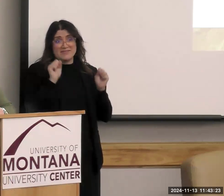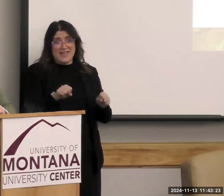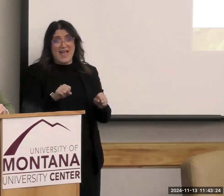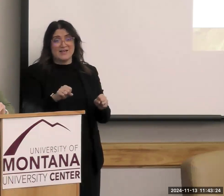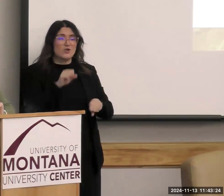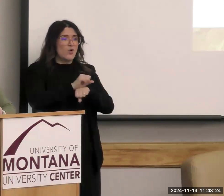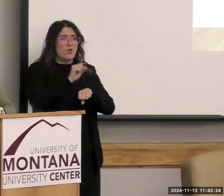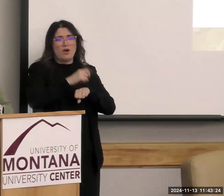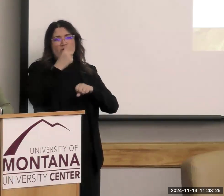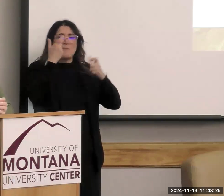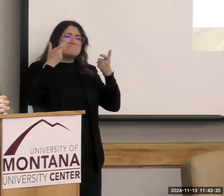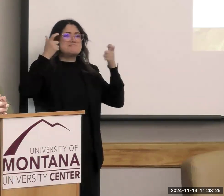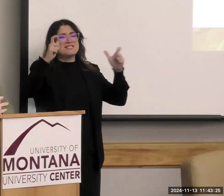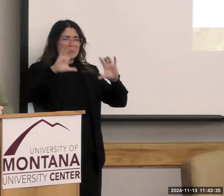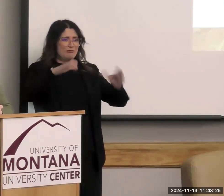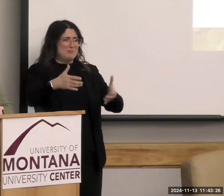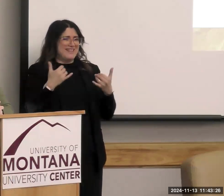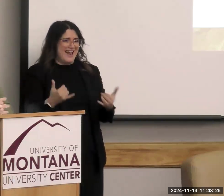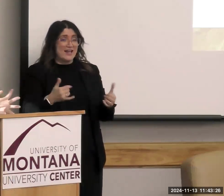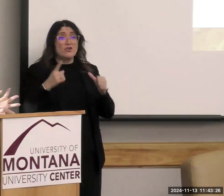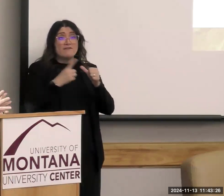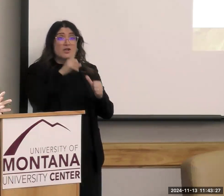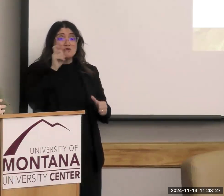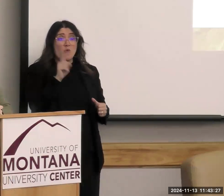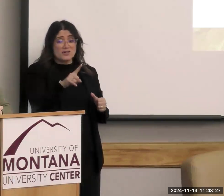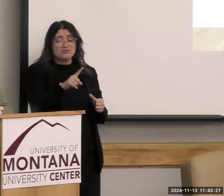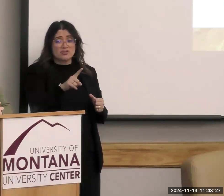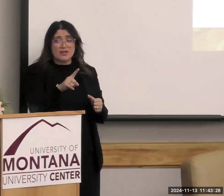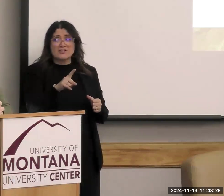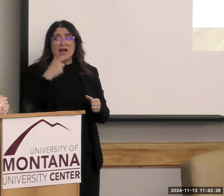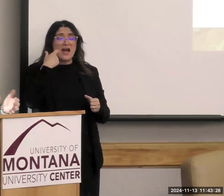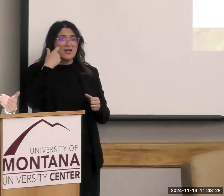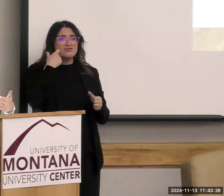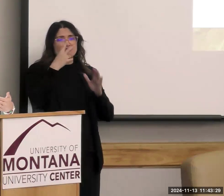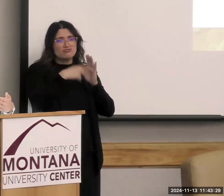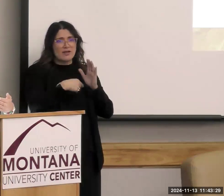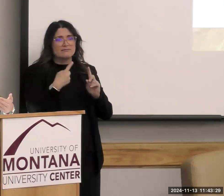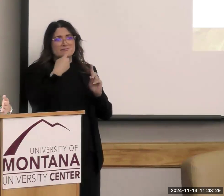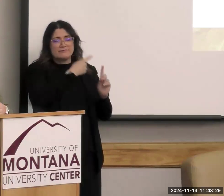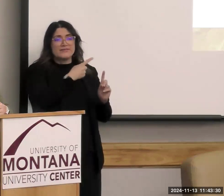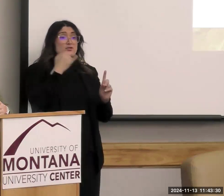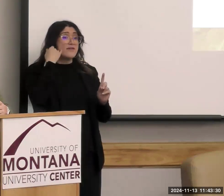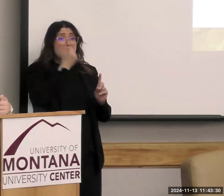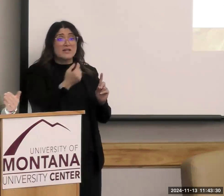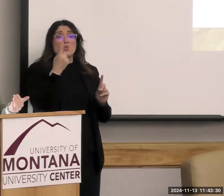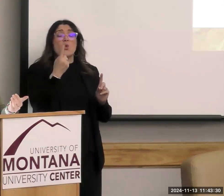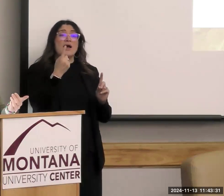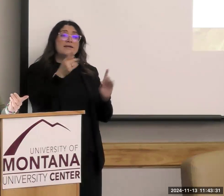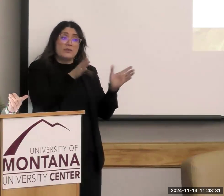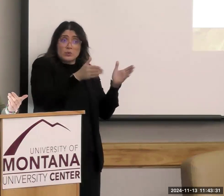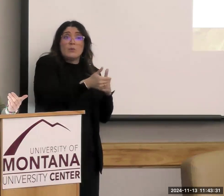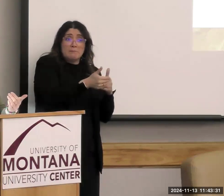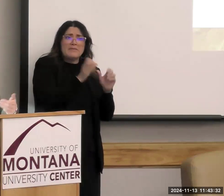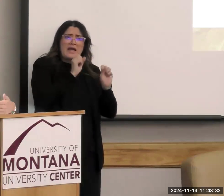in one big group today. So our first question, I just read through, through that prompt. So if there's anybody in the room that can identify those